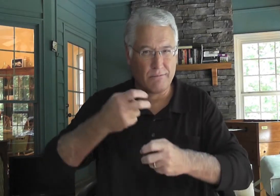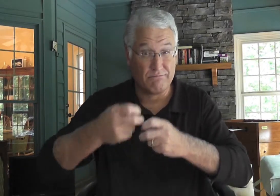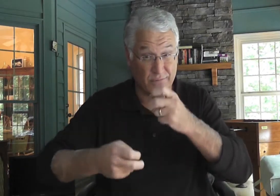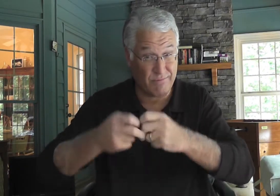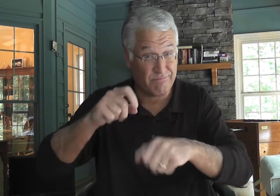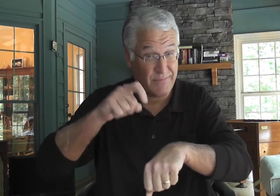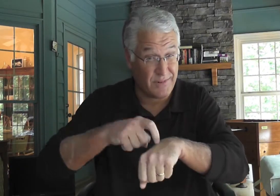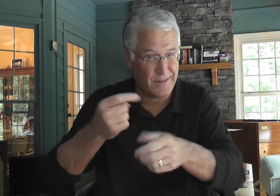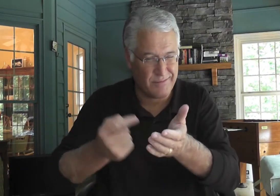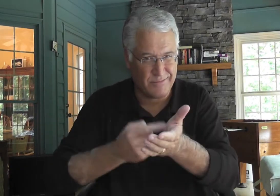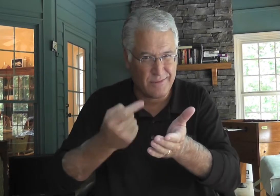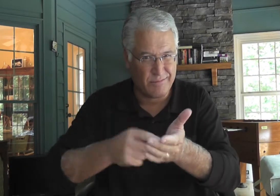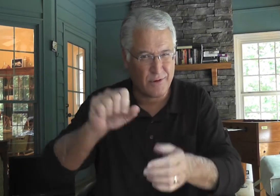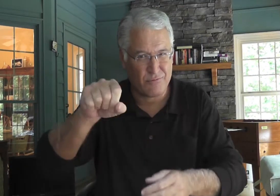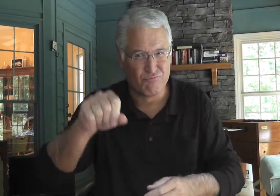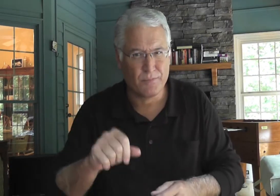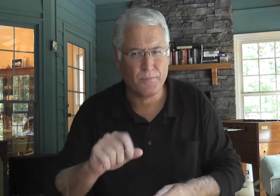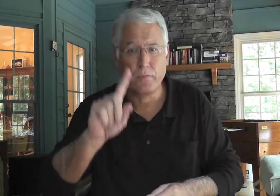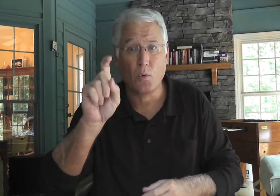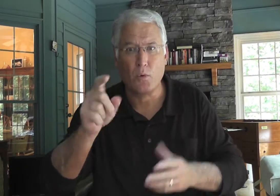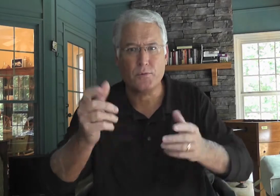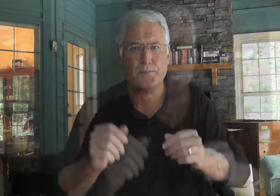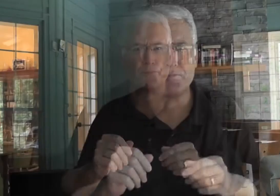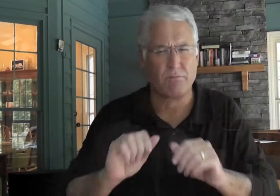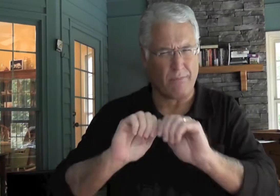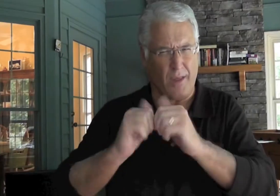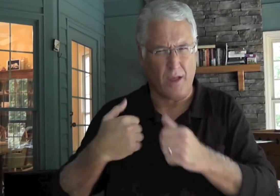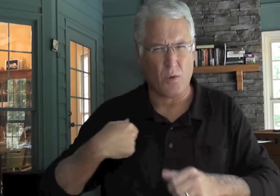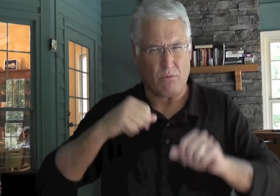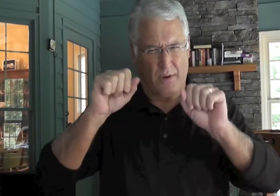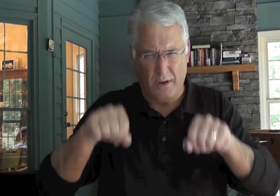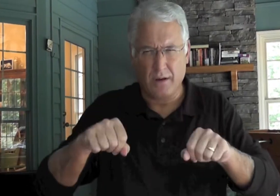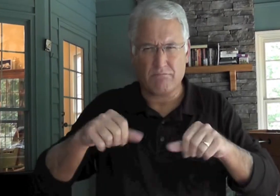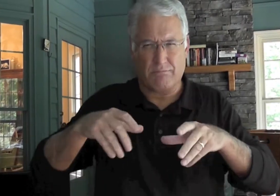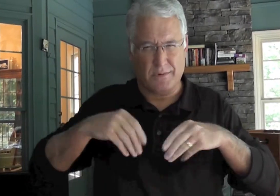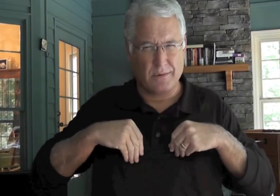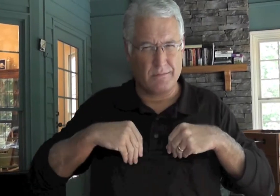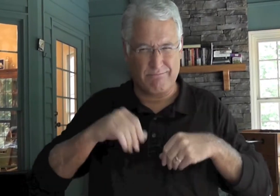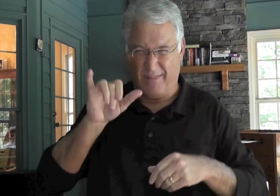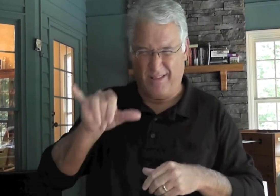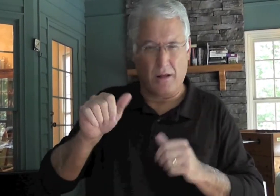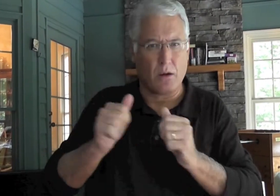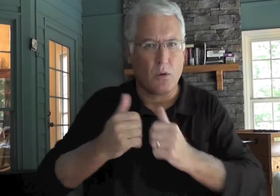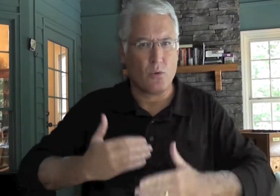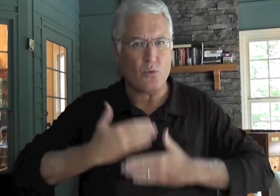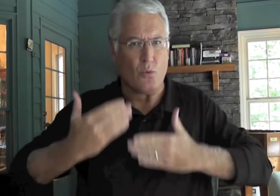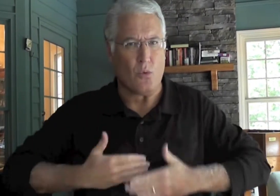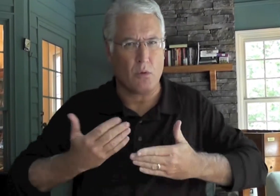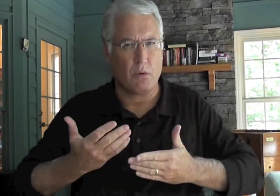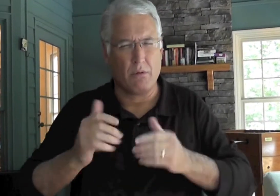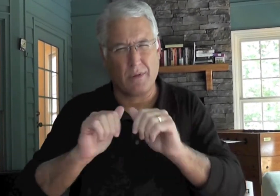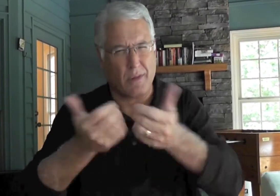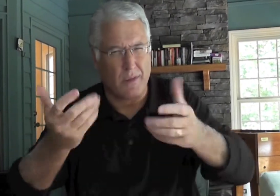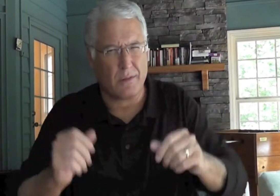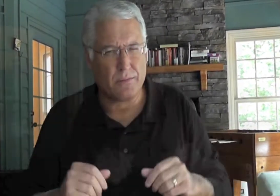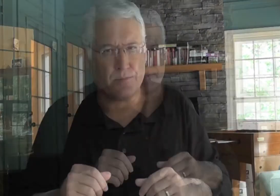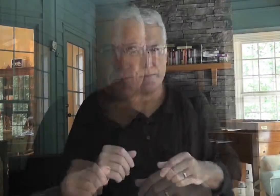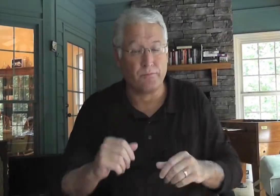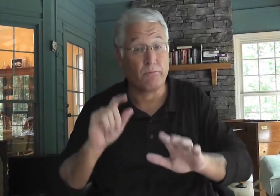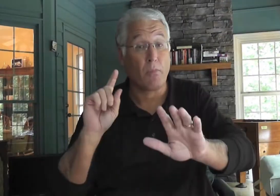And it's hard to go through hard times sometimes, right? Well, how can we accept being joyful during these